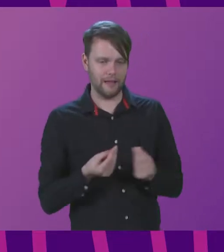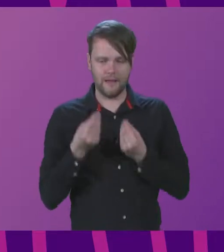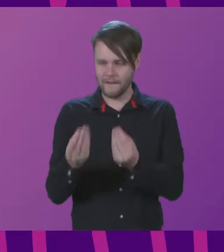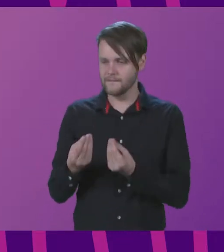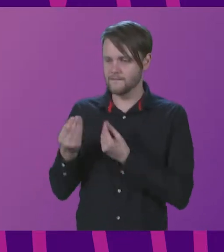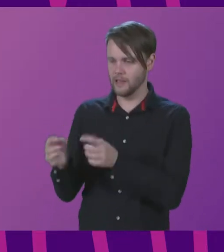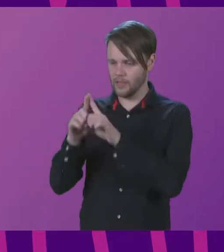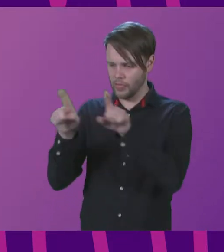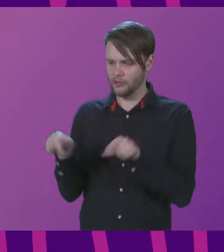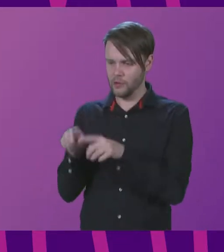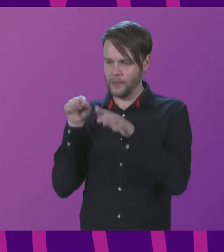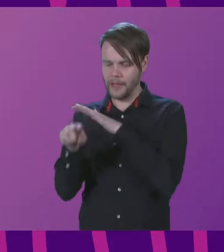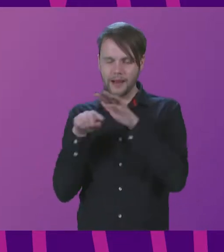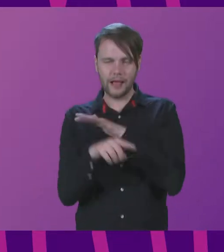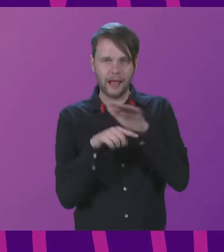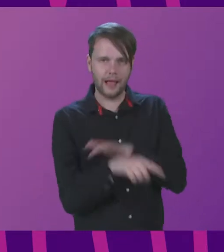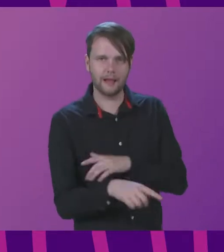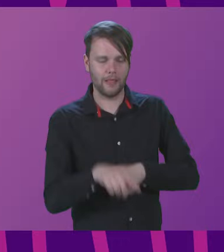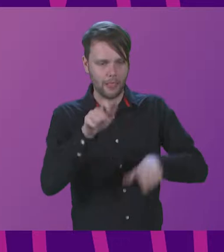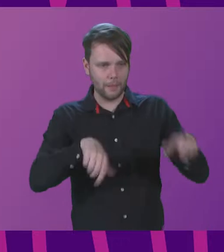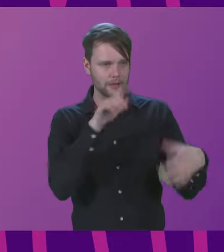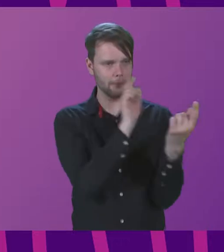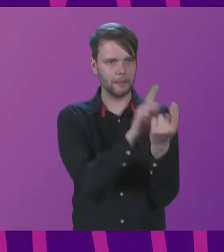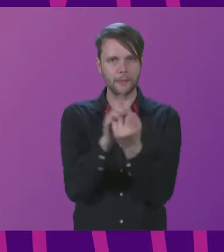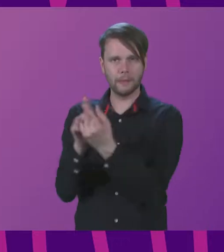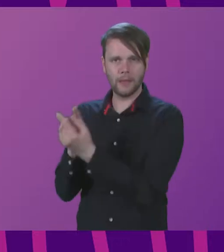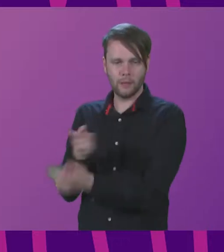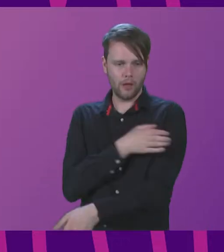that we enter. To every person that we meet.